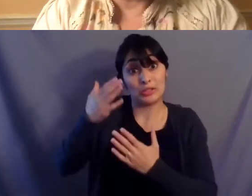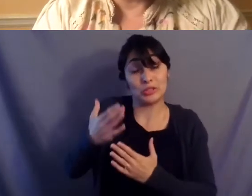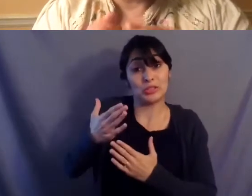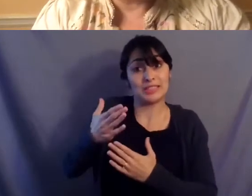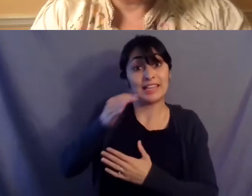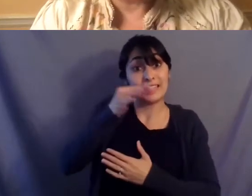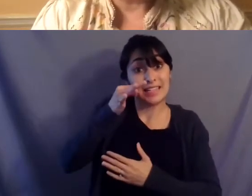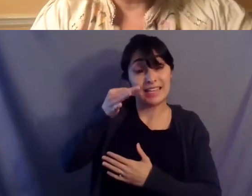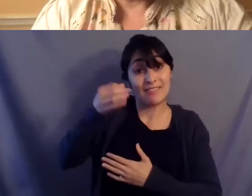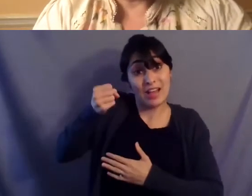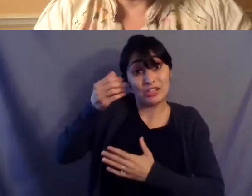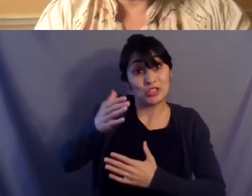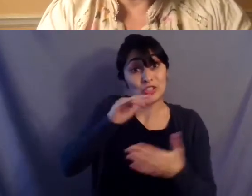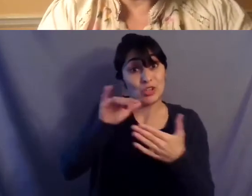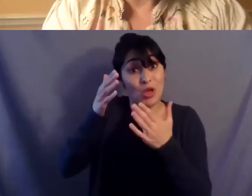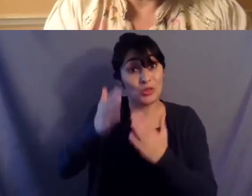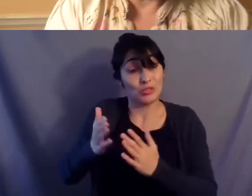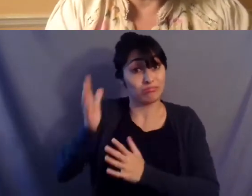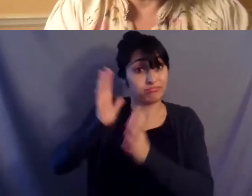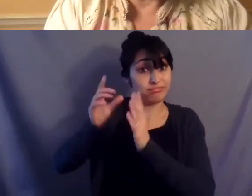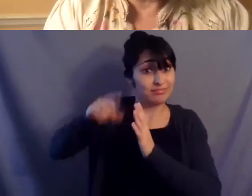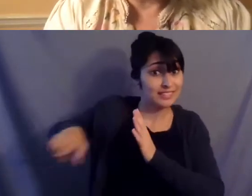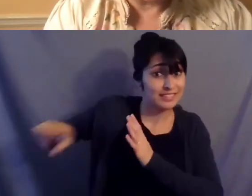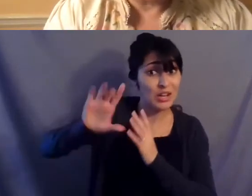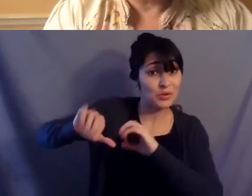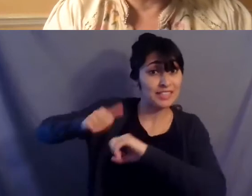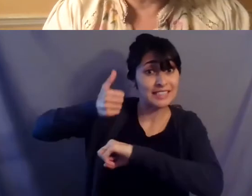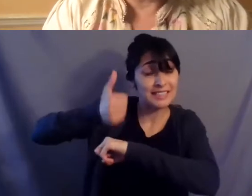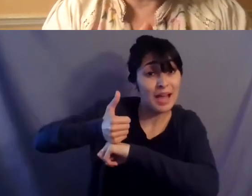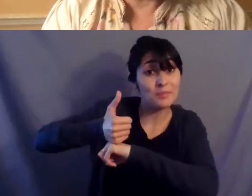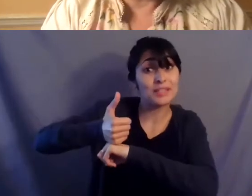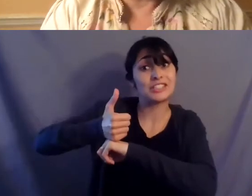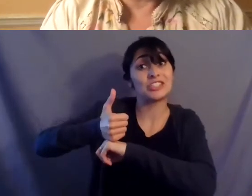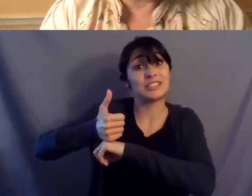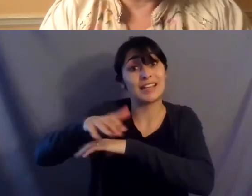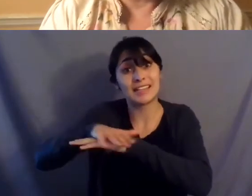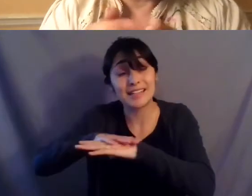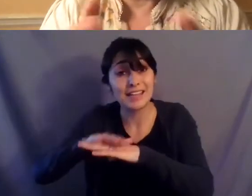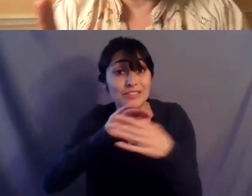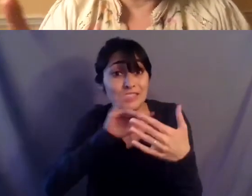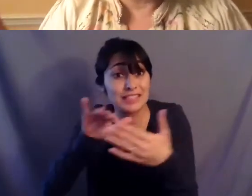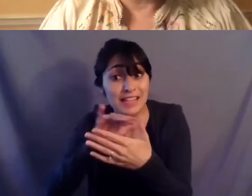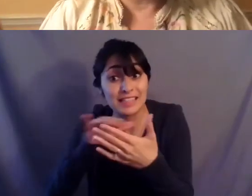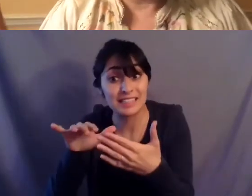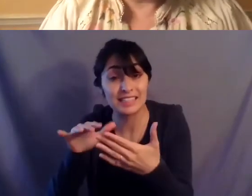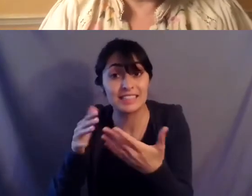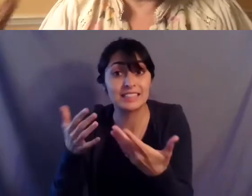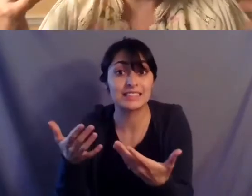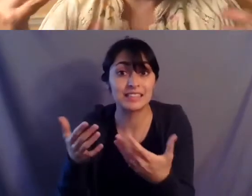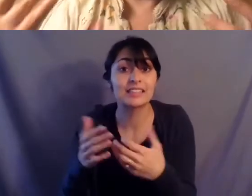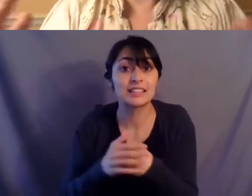scholars before us who who establish native studies um so that we don't only have to